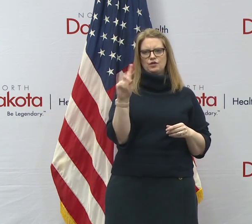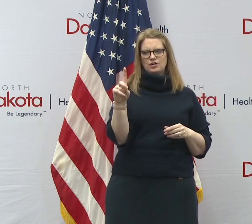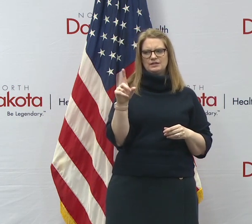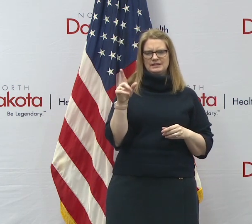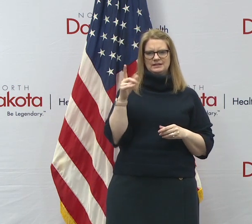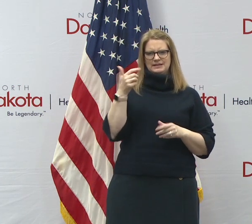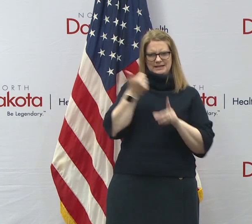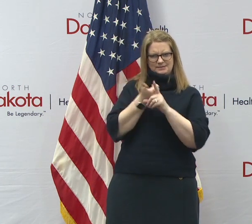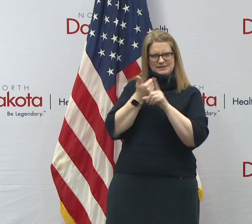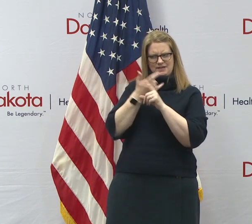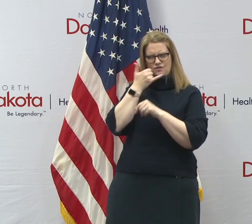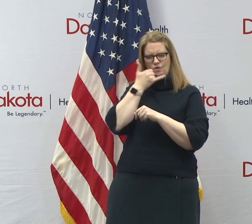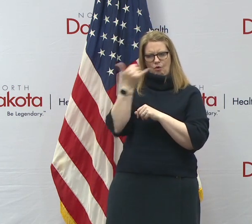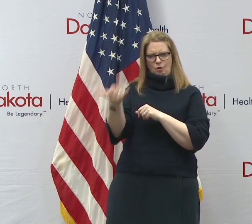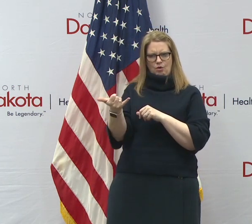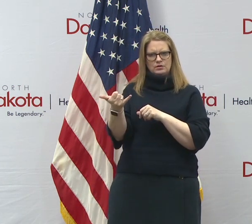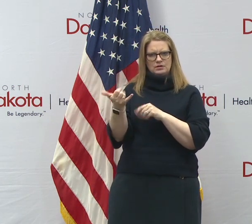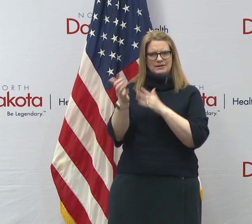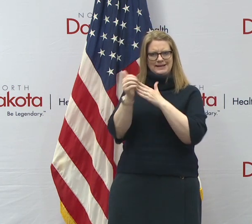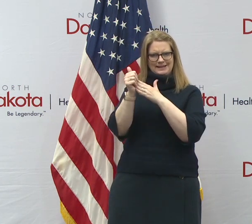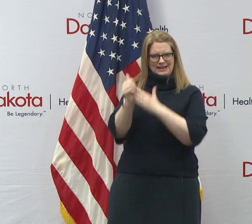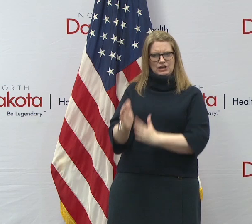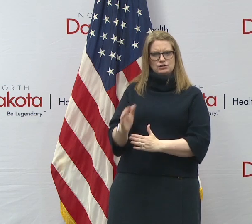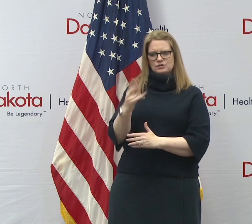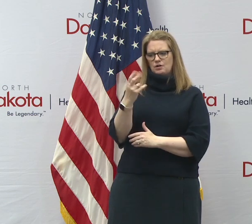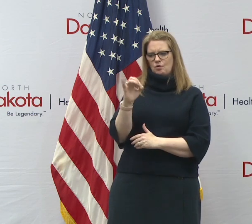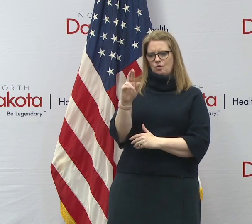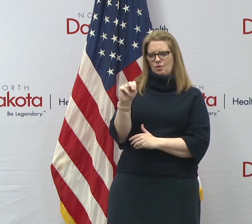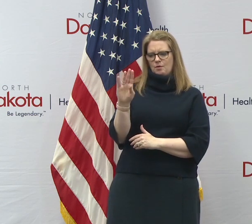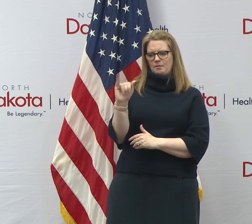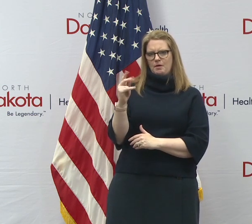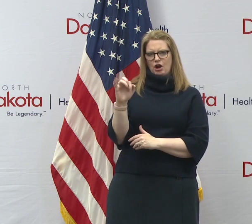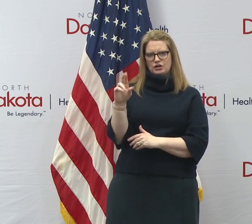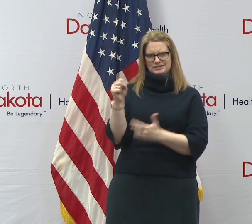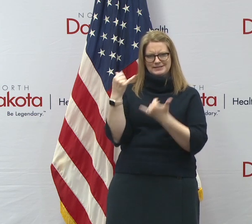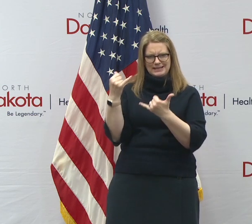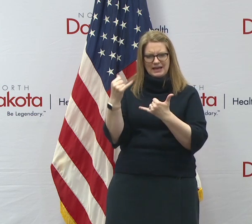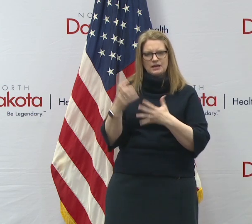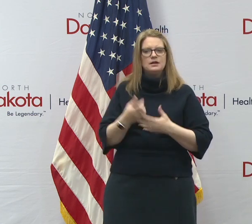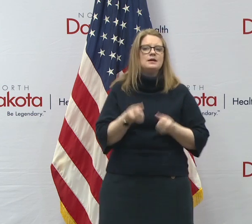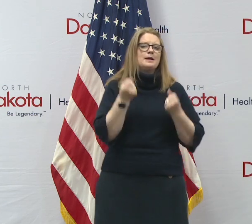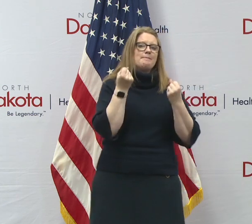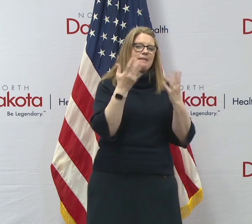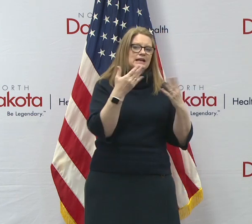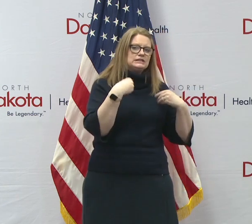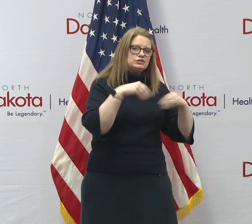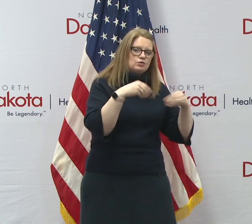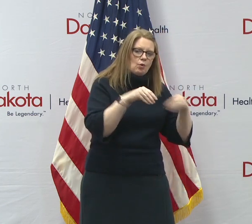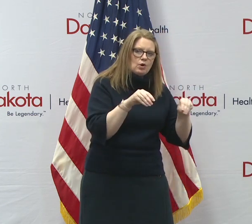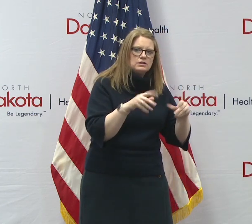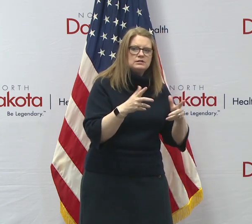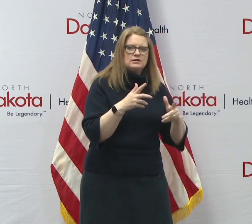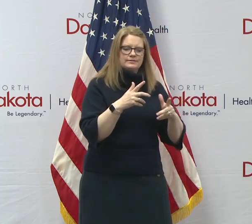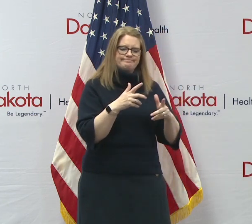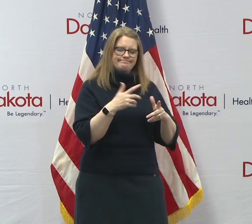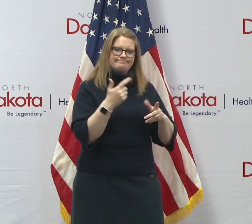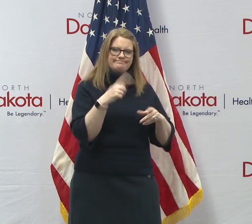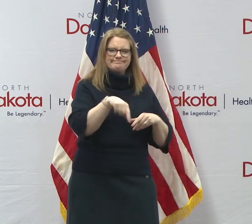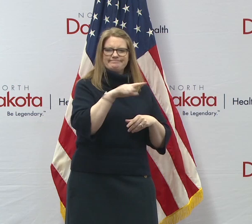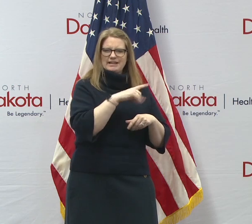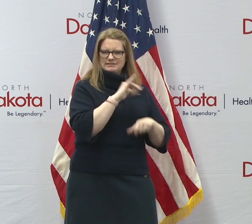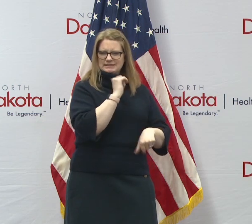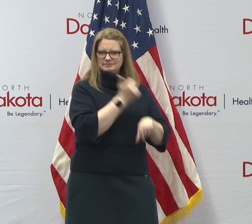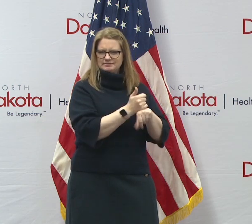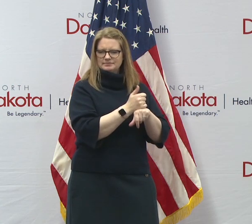uh, with the leaders of Hornbacher's today. Uh, many stores are in the process of self implementing, uh, the mask